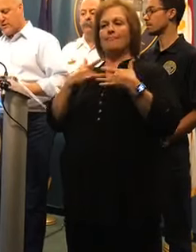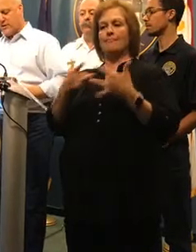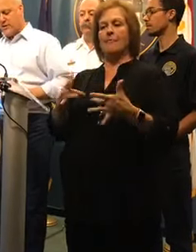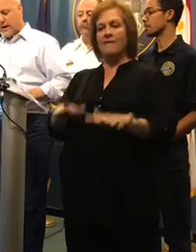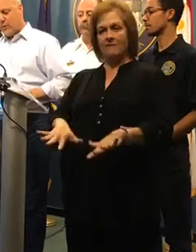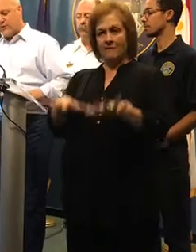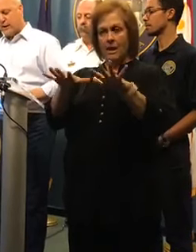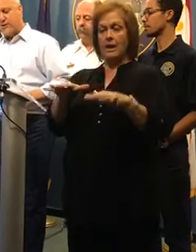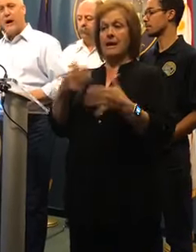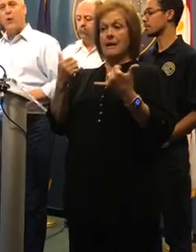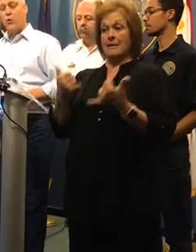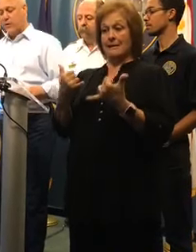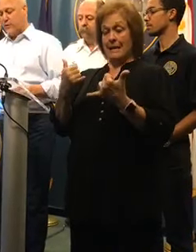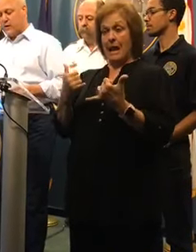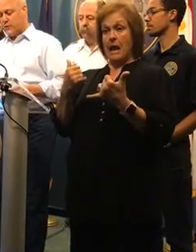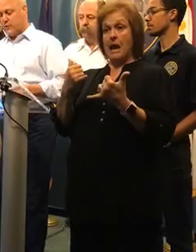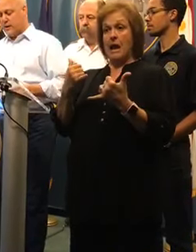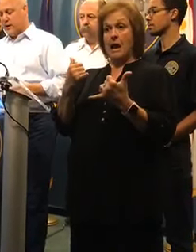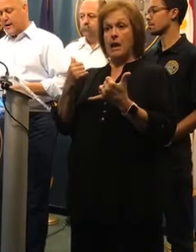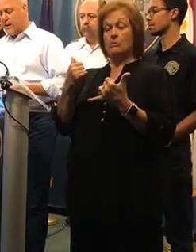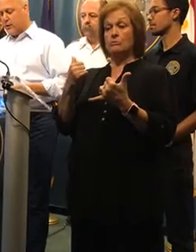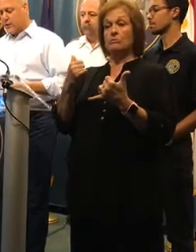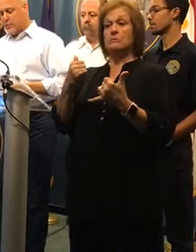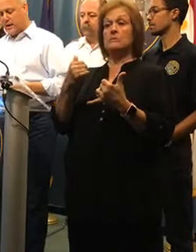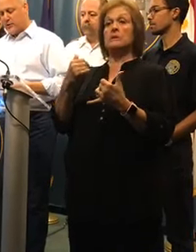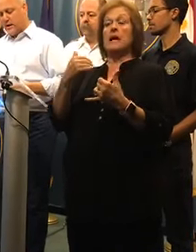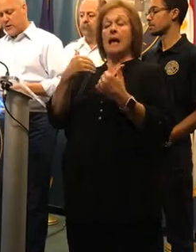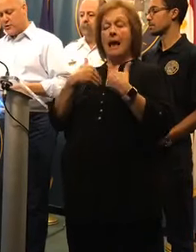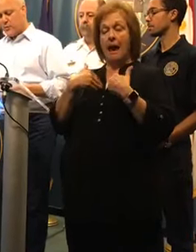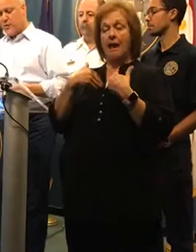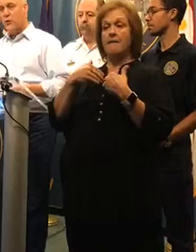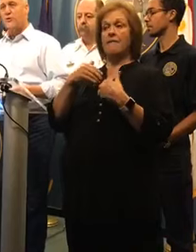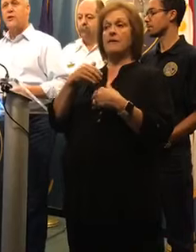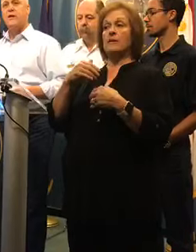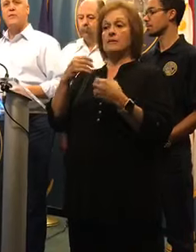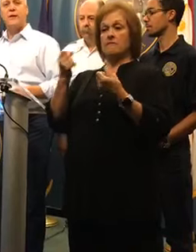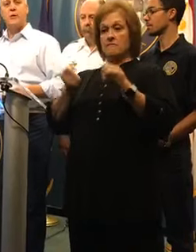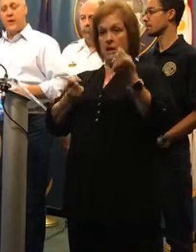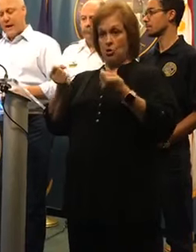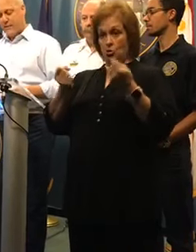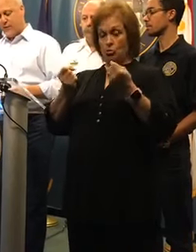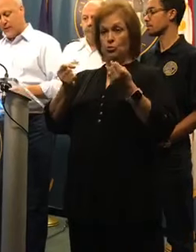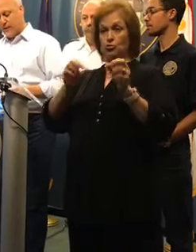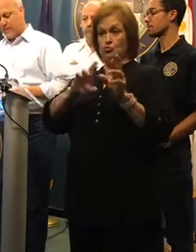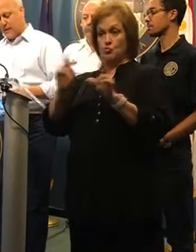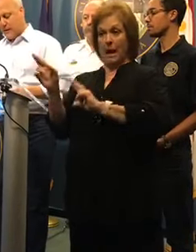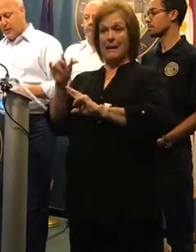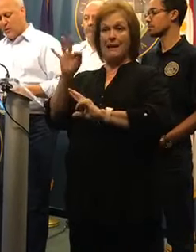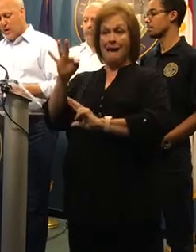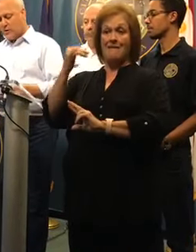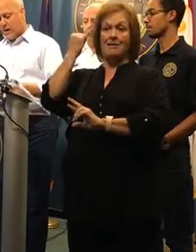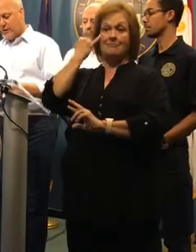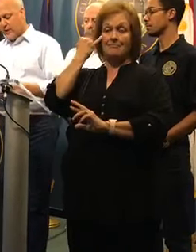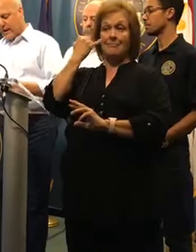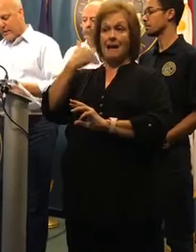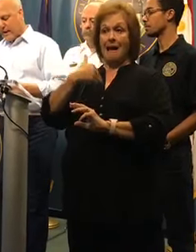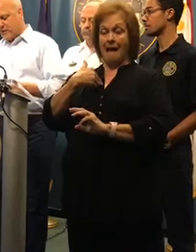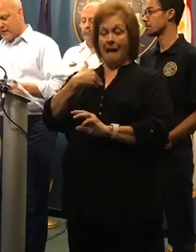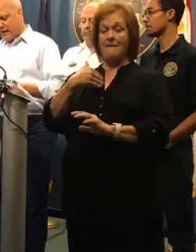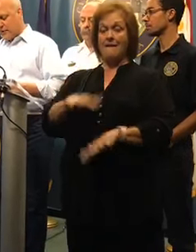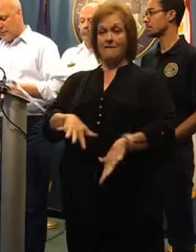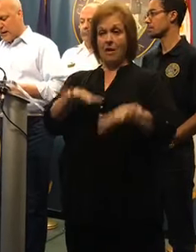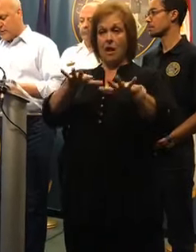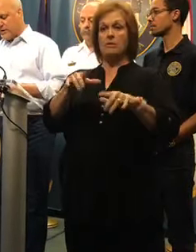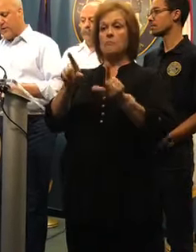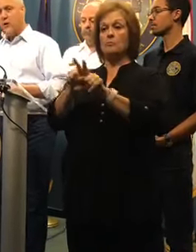precaution at this time, we've staged high water vehicles and other response vehicles to be used in the event that we have any flooding. We also have sandbags